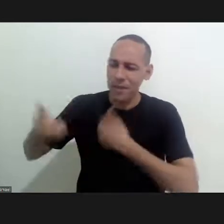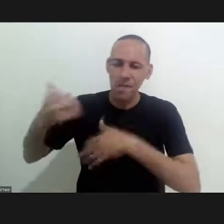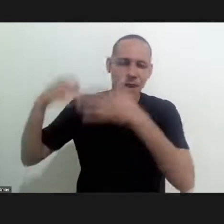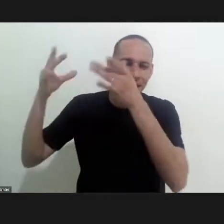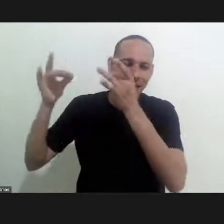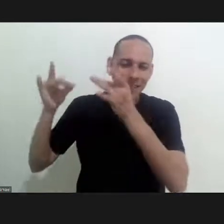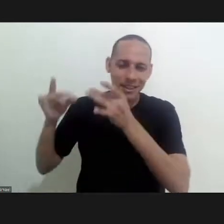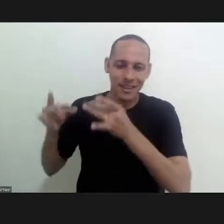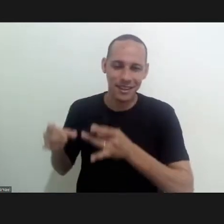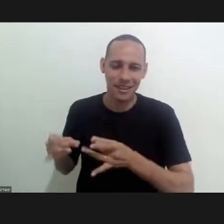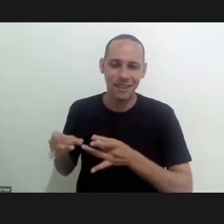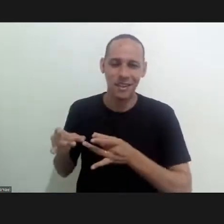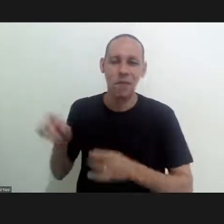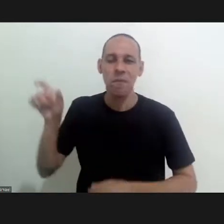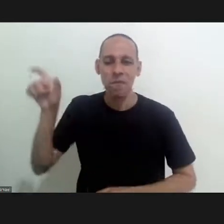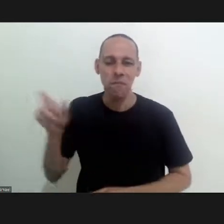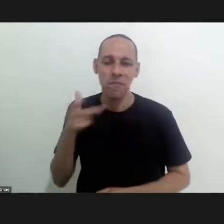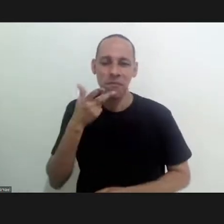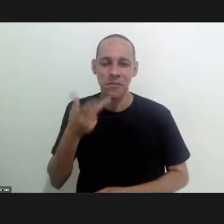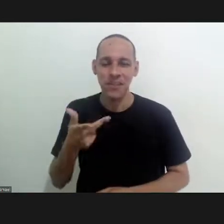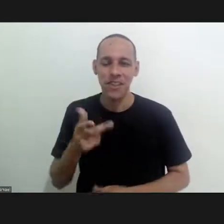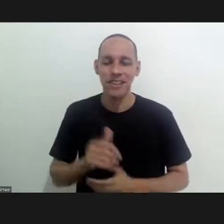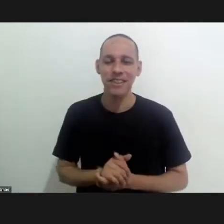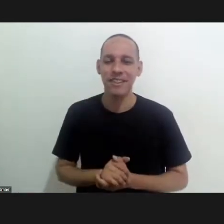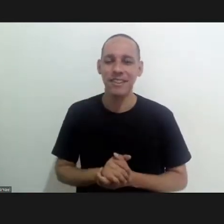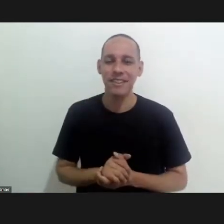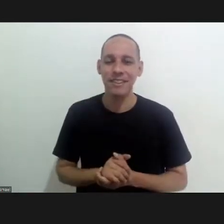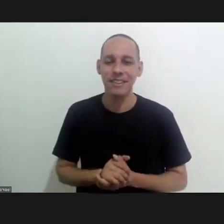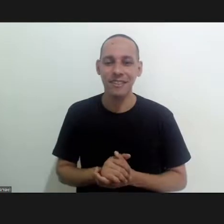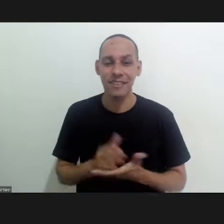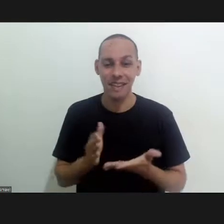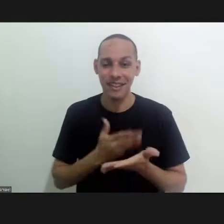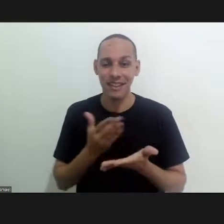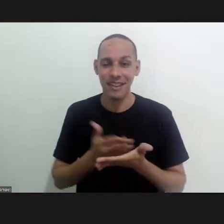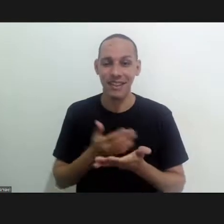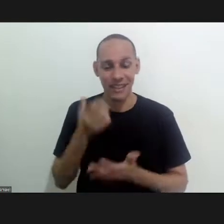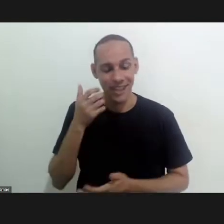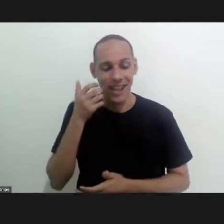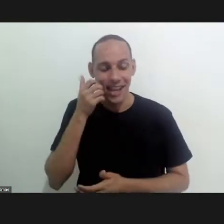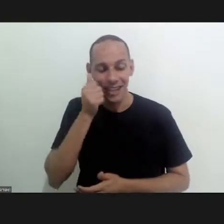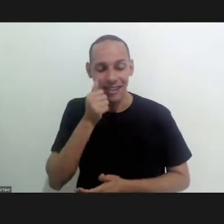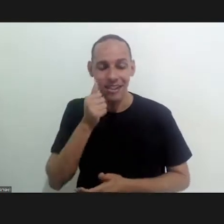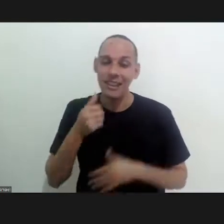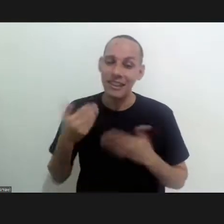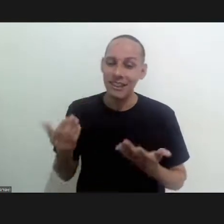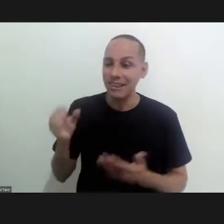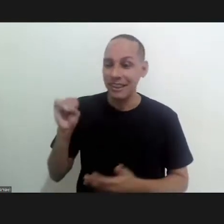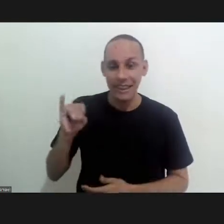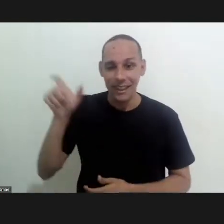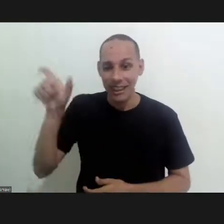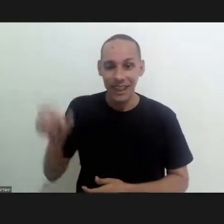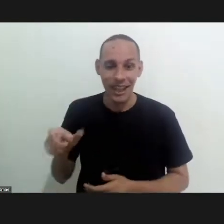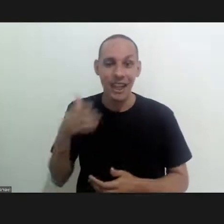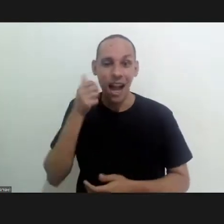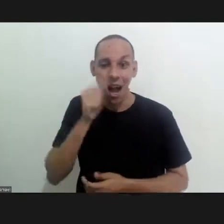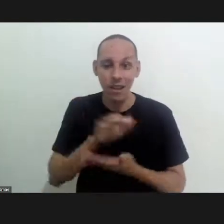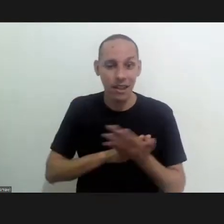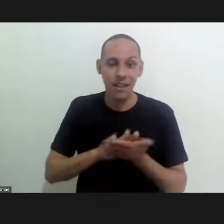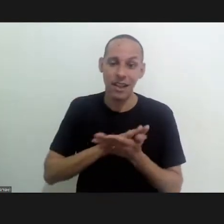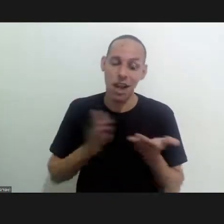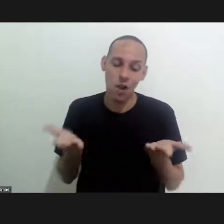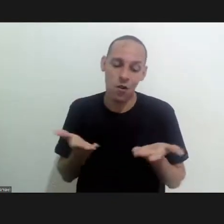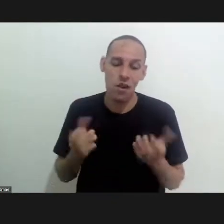gave me these details when he said that literally he was rescuing the journal so if it weren't for this activity